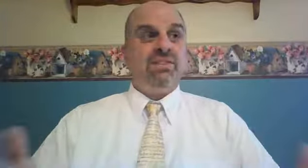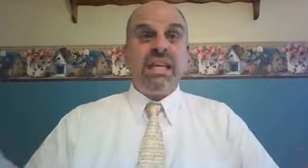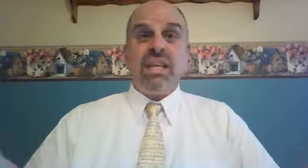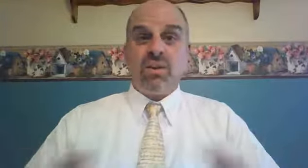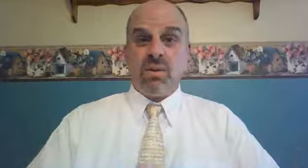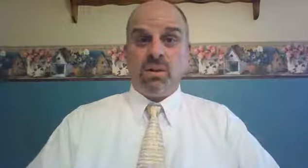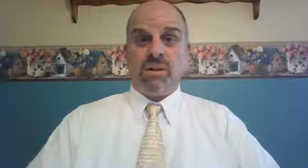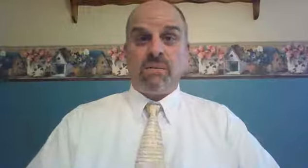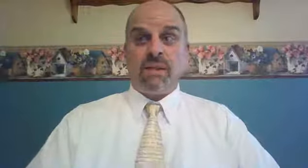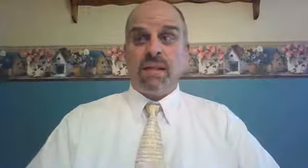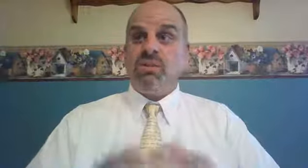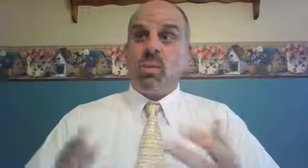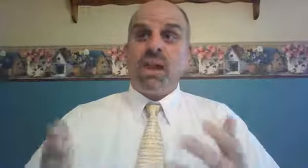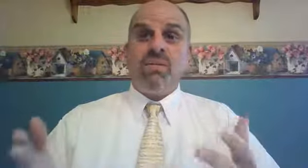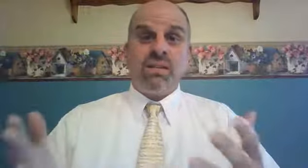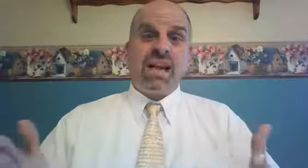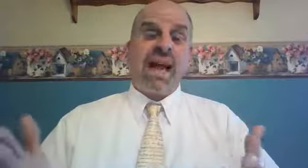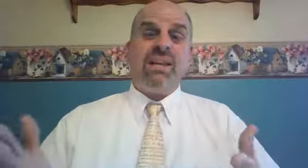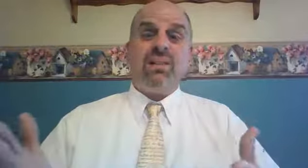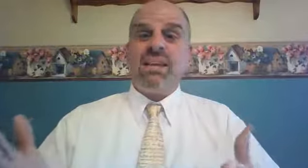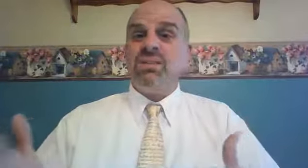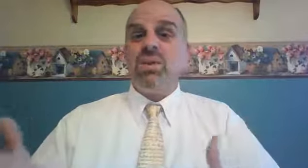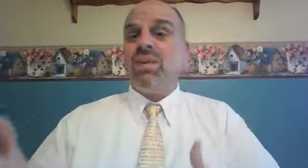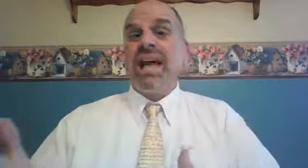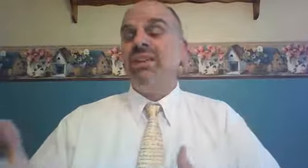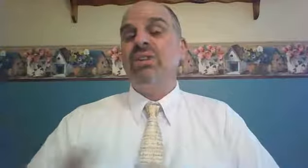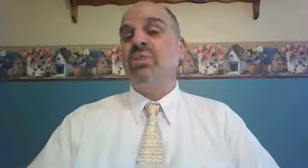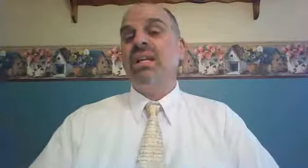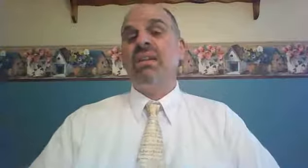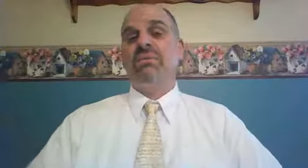Ezekiel, his wife, dies, and he's told not to grieve.